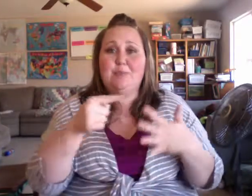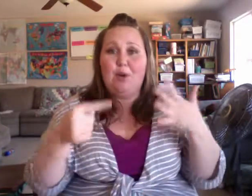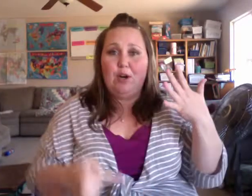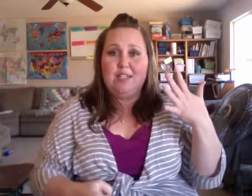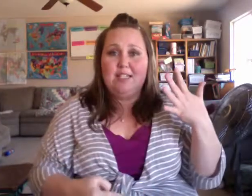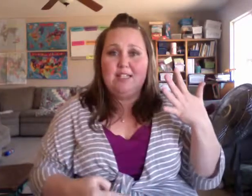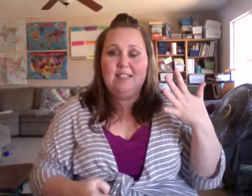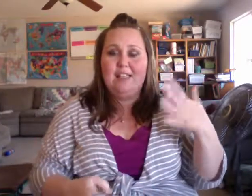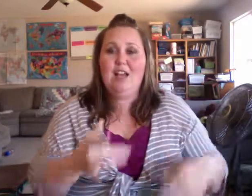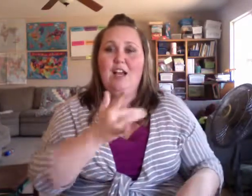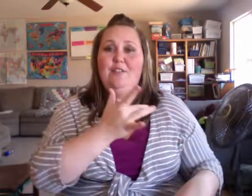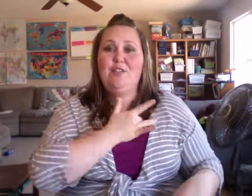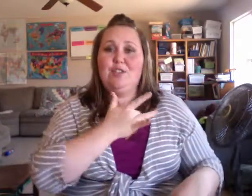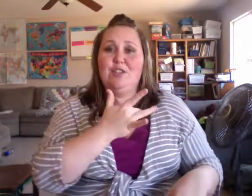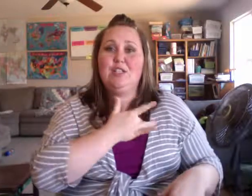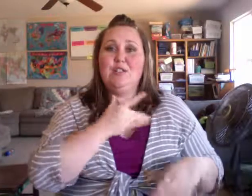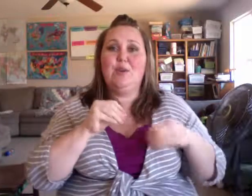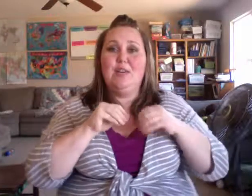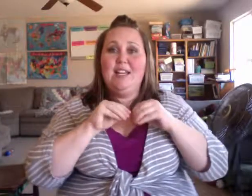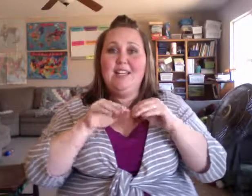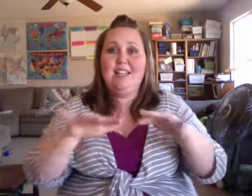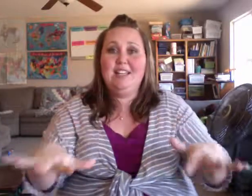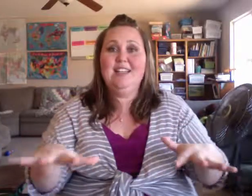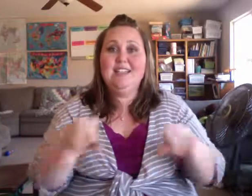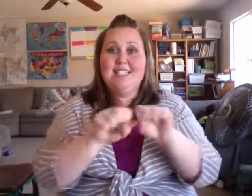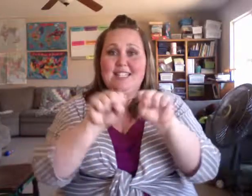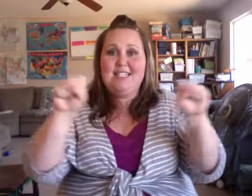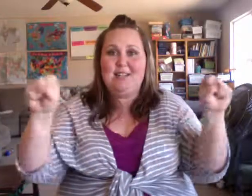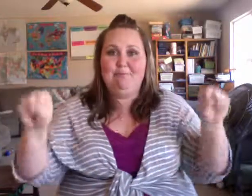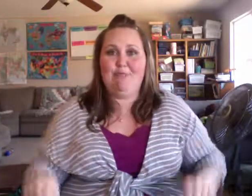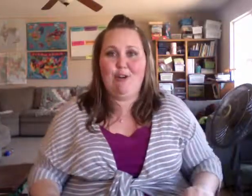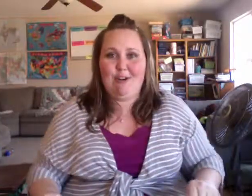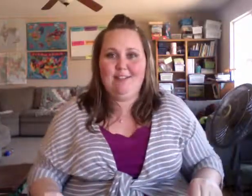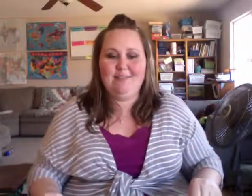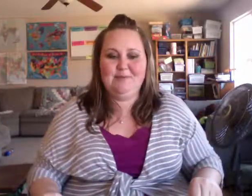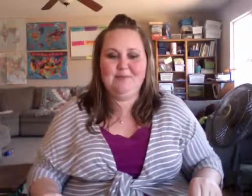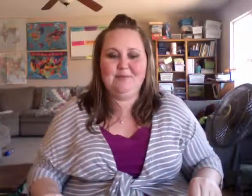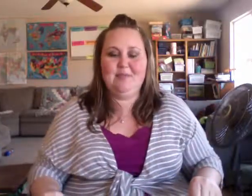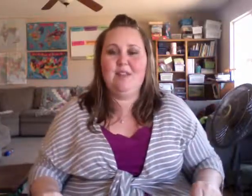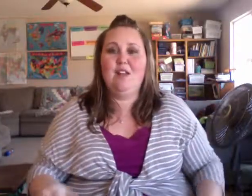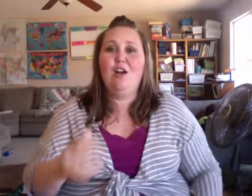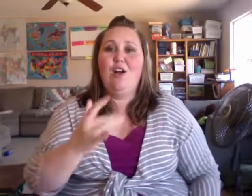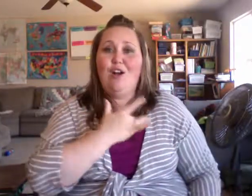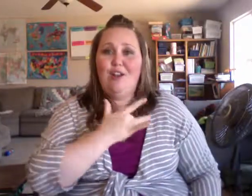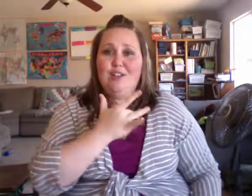parts of the circulatory system are heart,